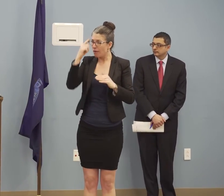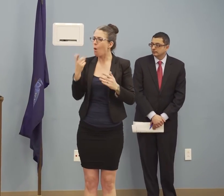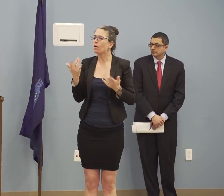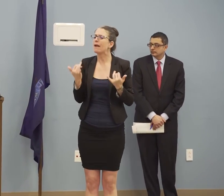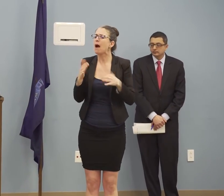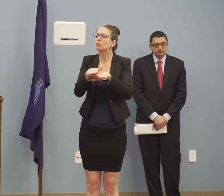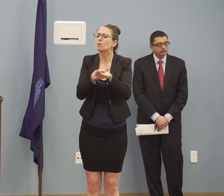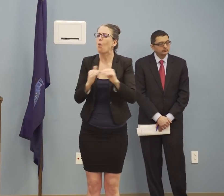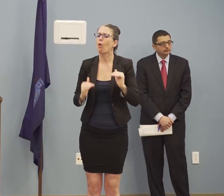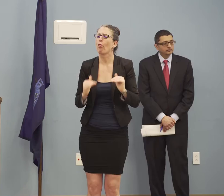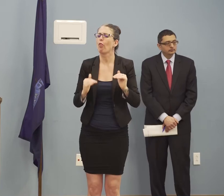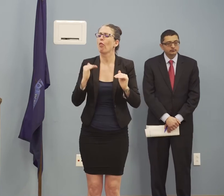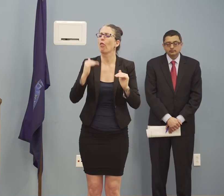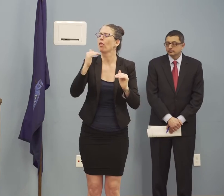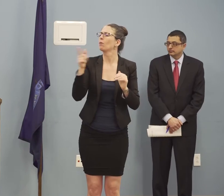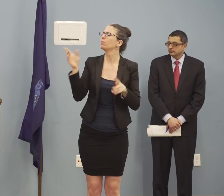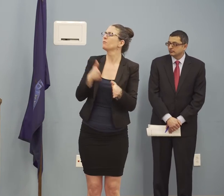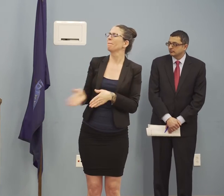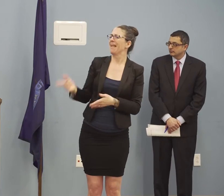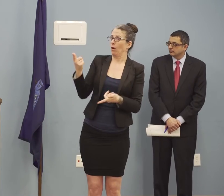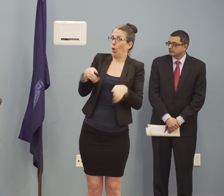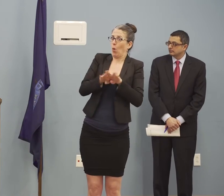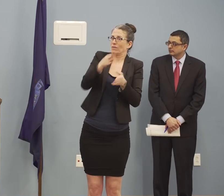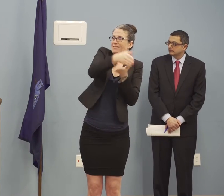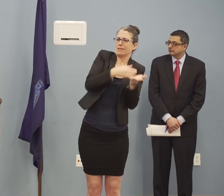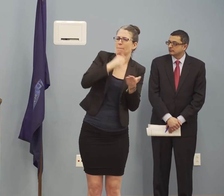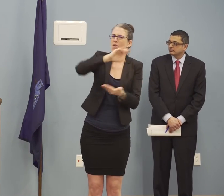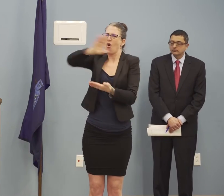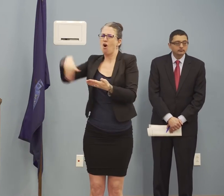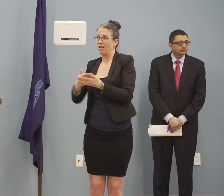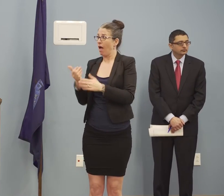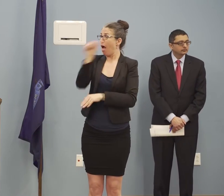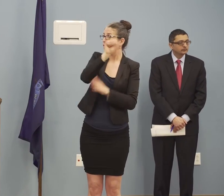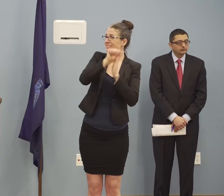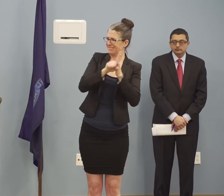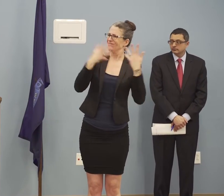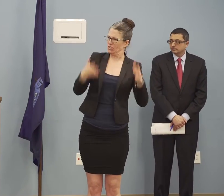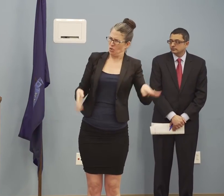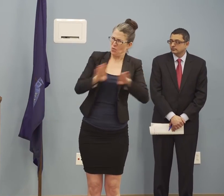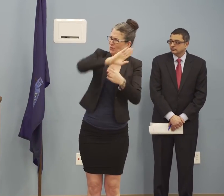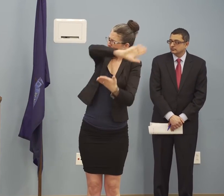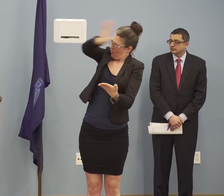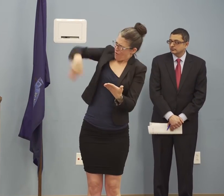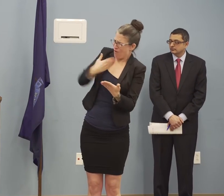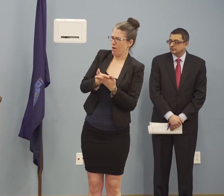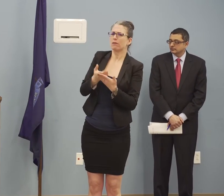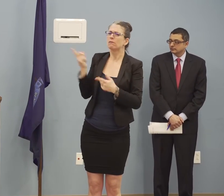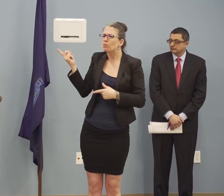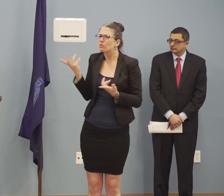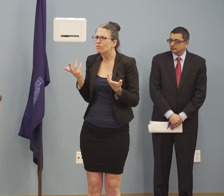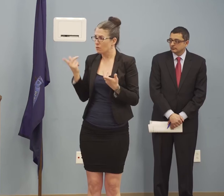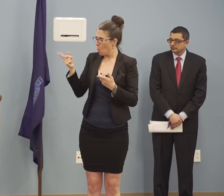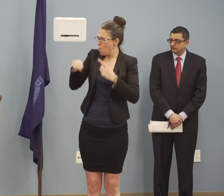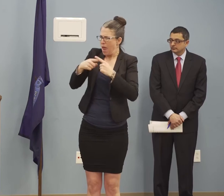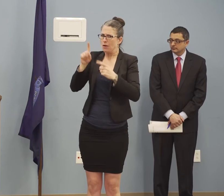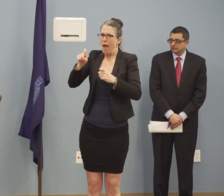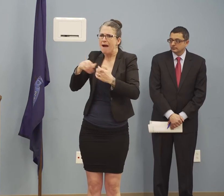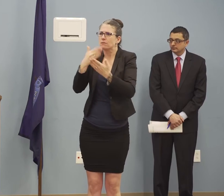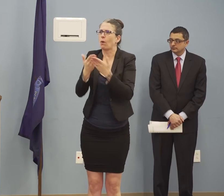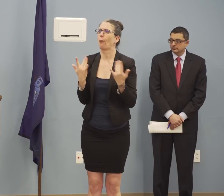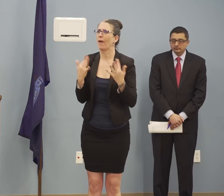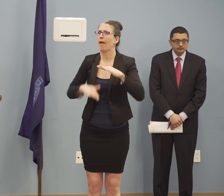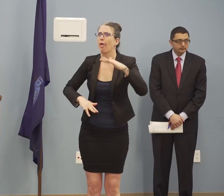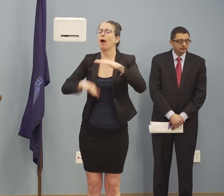Which I take what? Would you take tougher action, even more rigid action? This is pretty aggressive action. Ask any of the restaurants or